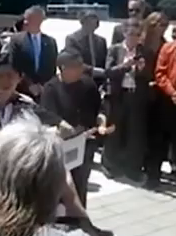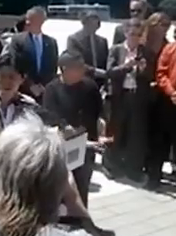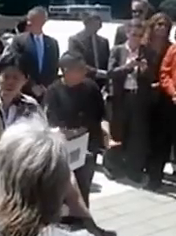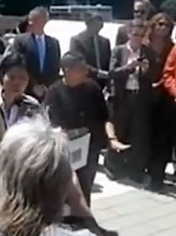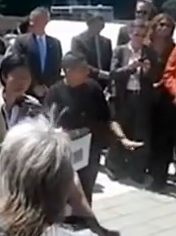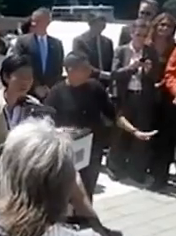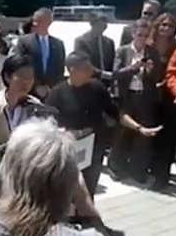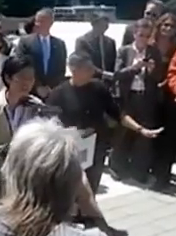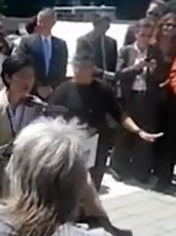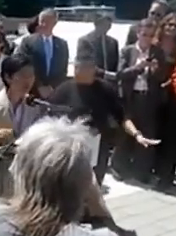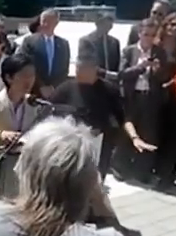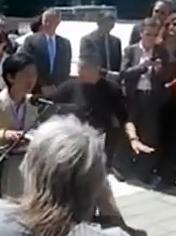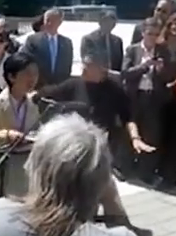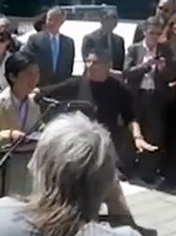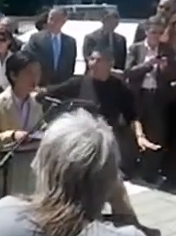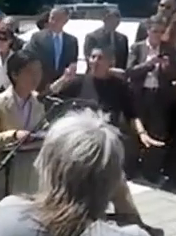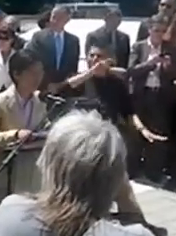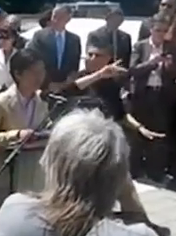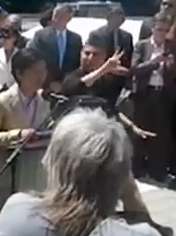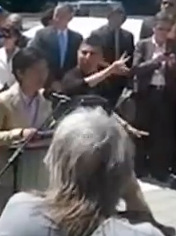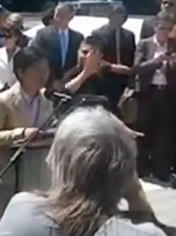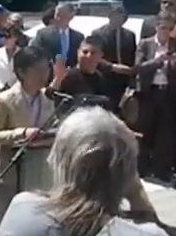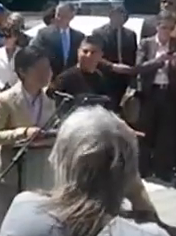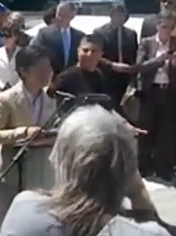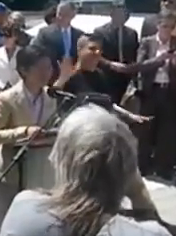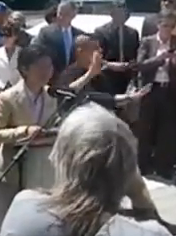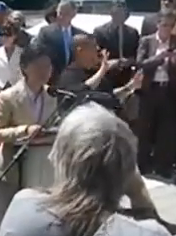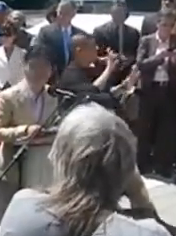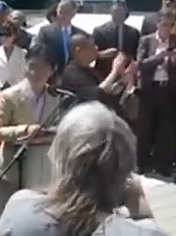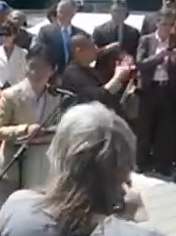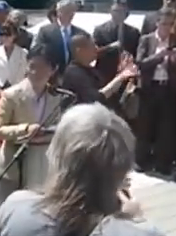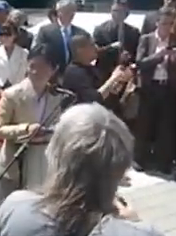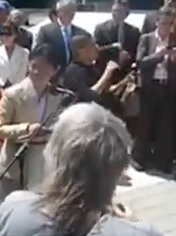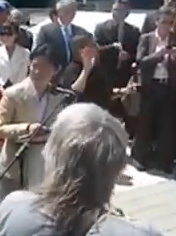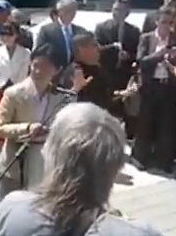over here sitting behind Mr. V are the students from his class.